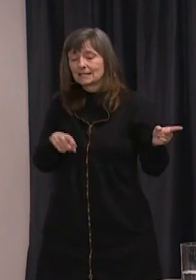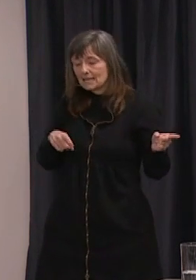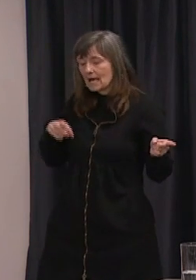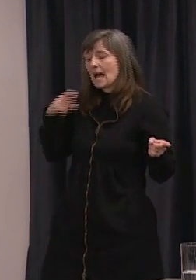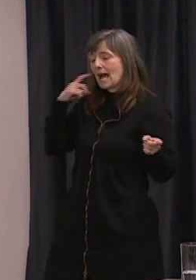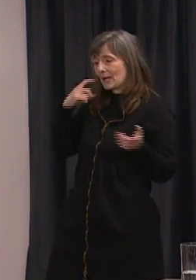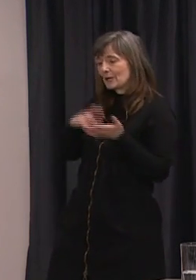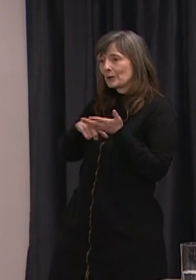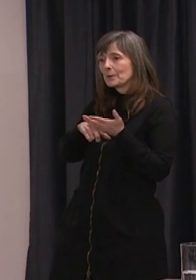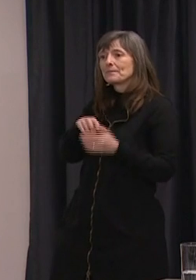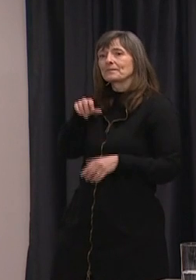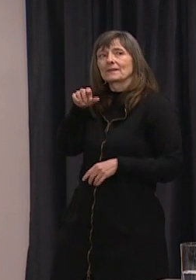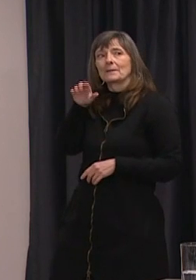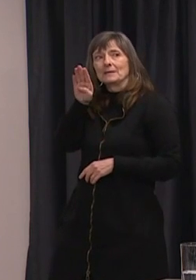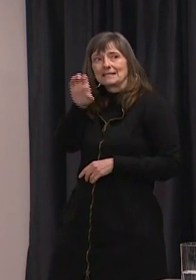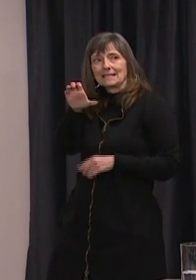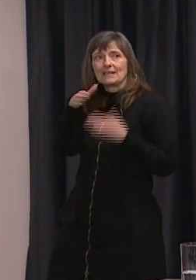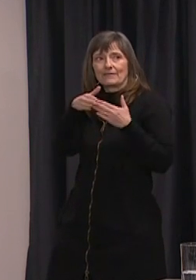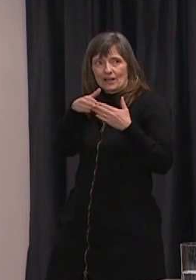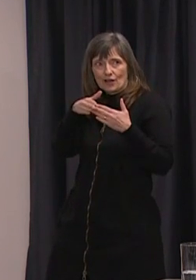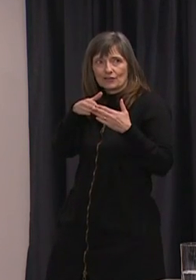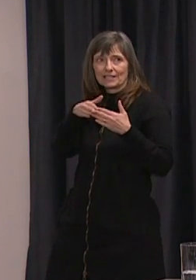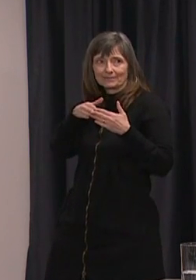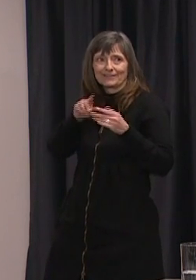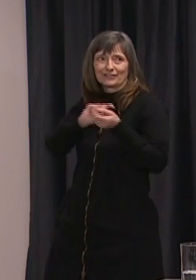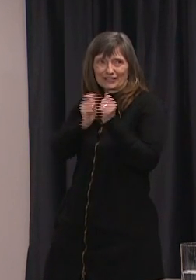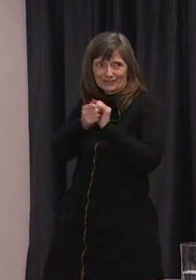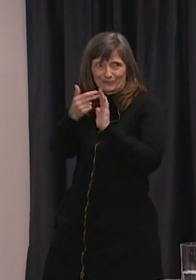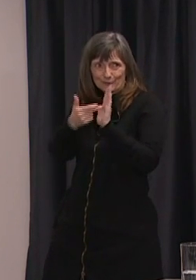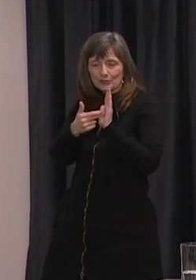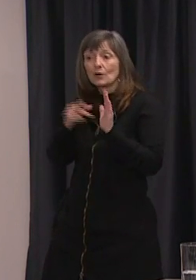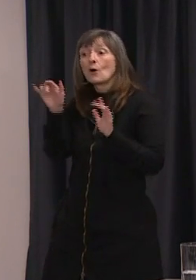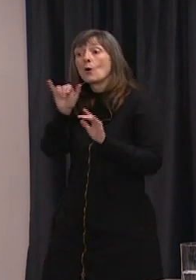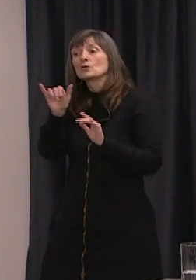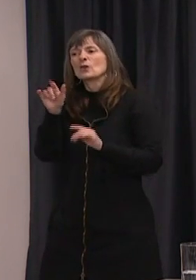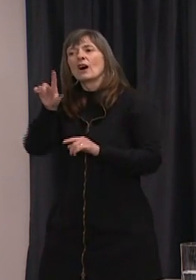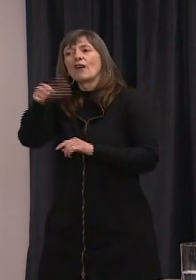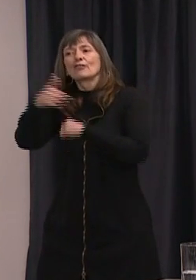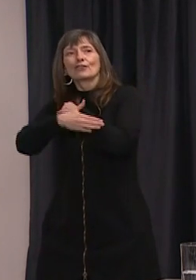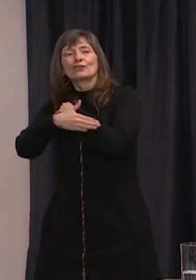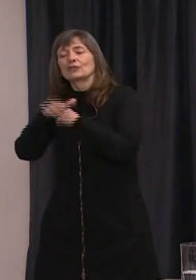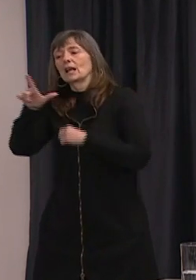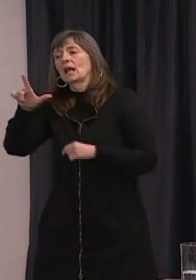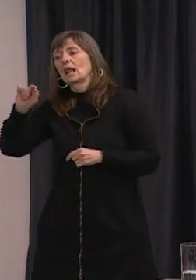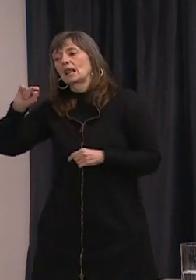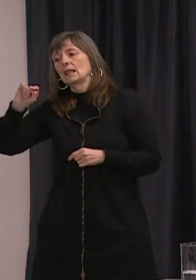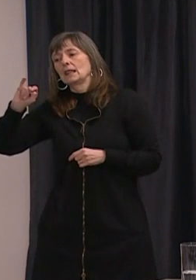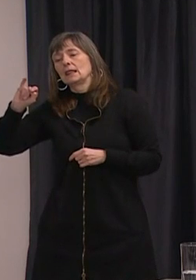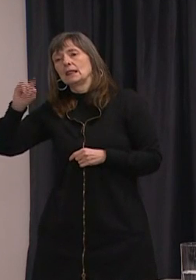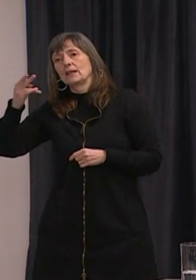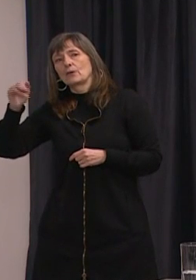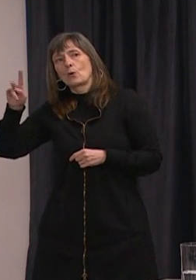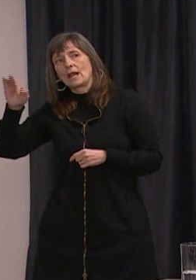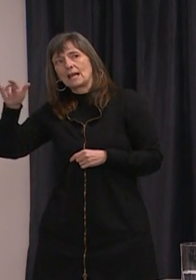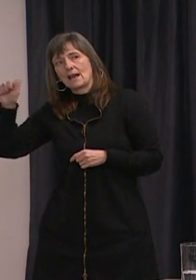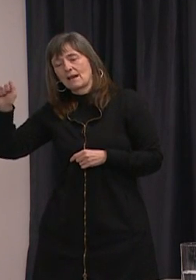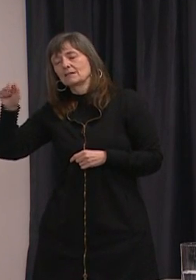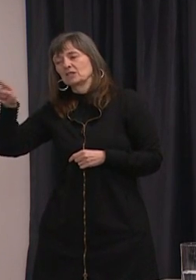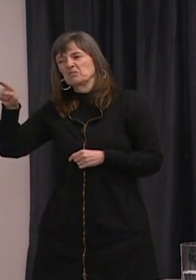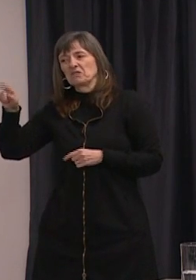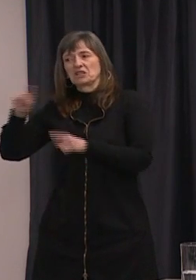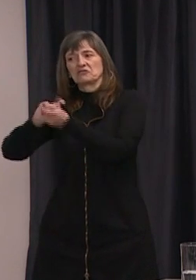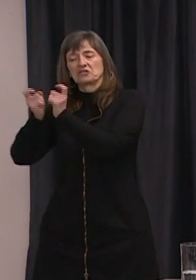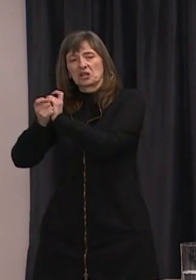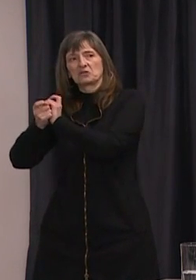believe lithuania somebody uh drew to my attention this morning has made alterations to their ferry requirements i've been in contact with